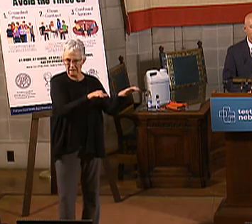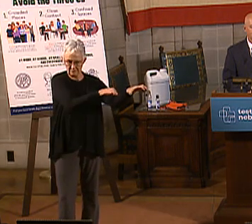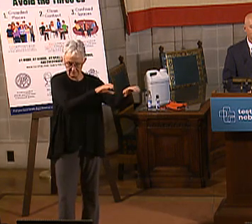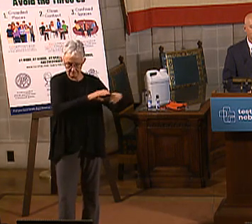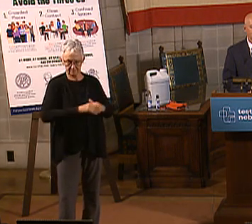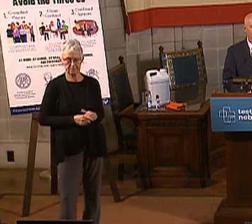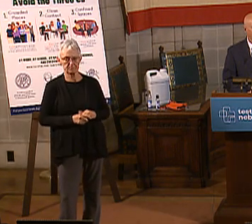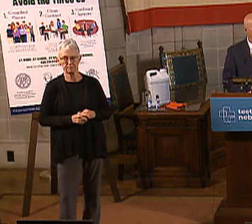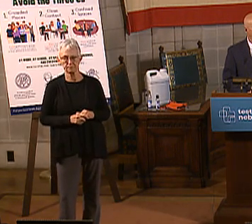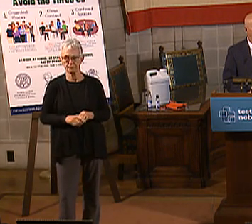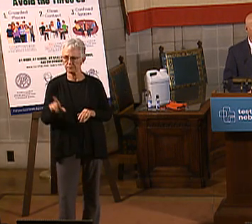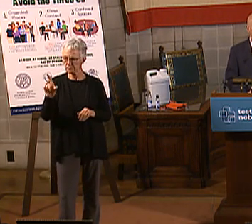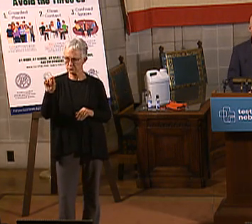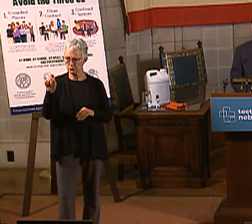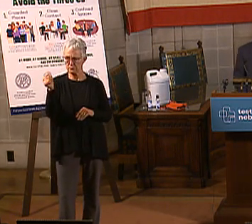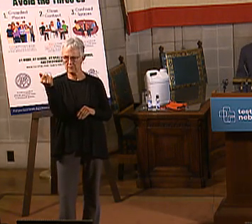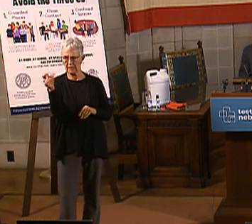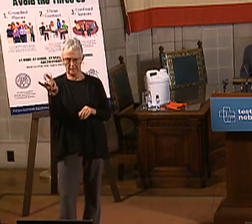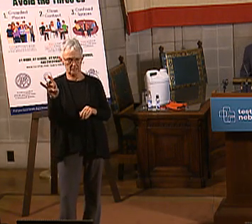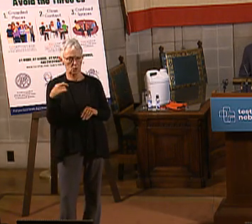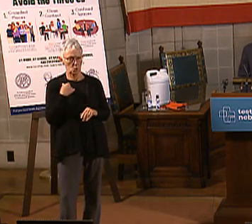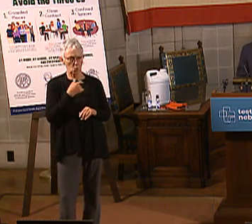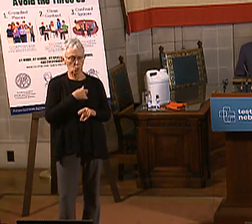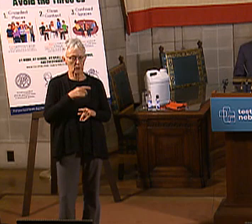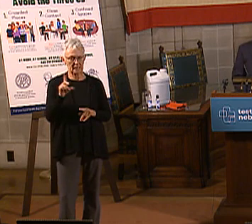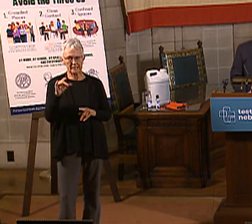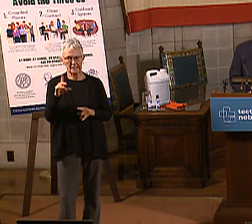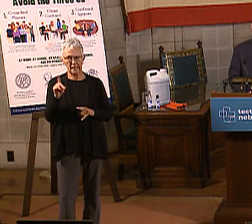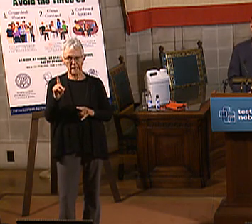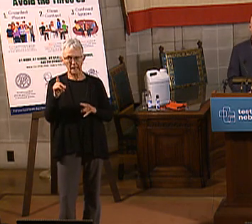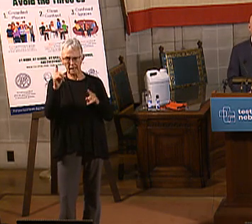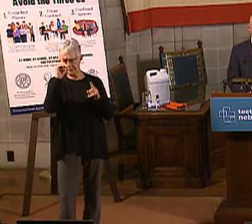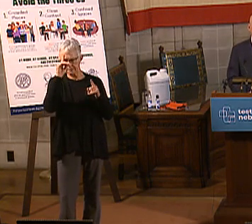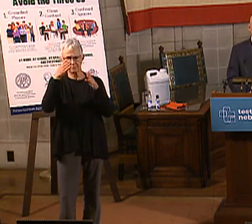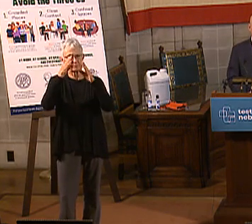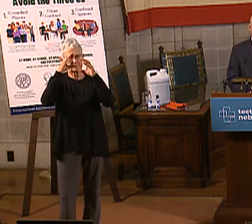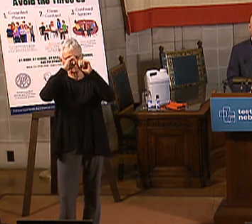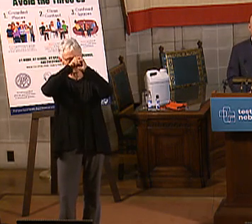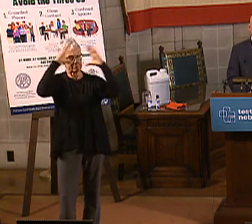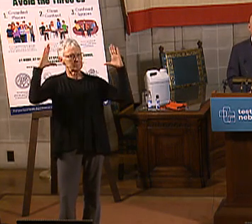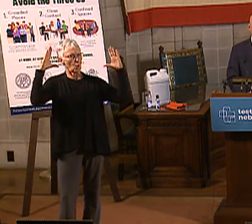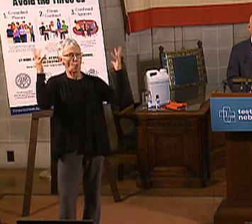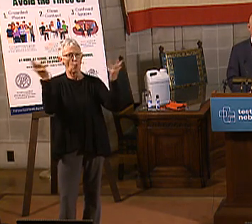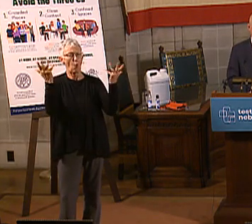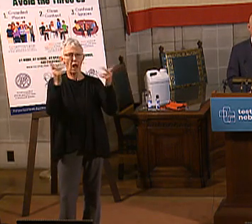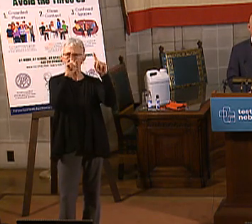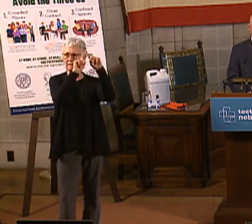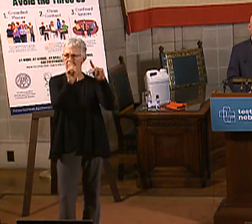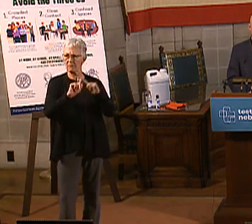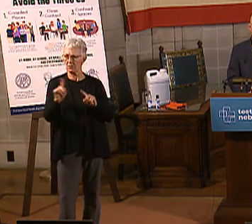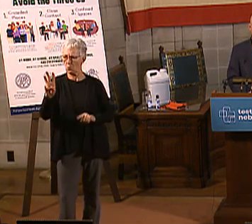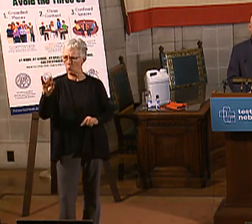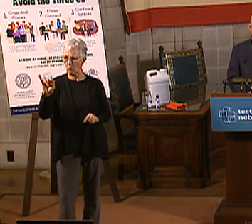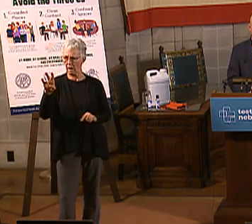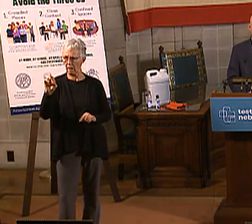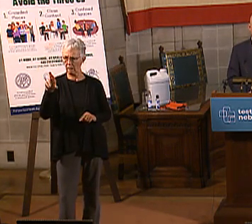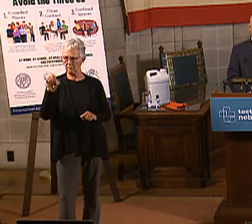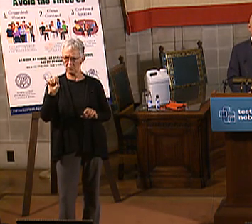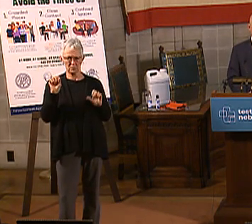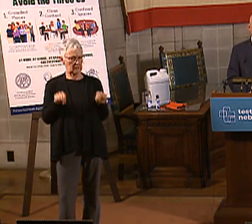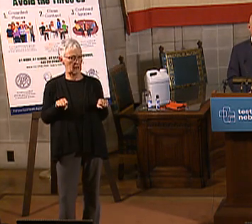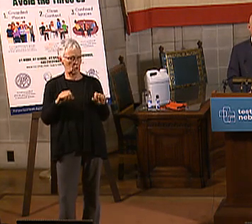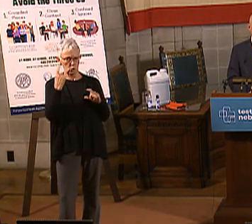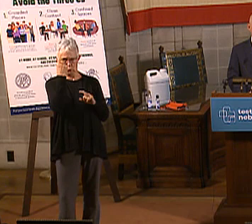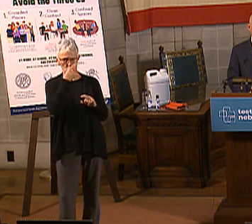a broad vision for what these sorts of waivers might look like, recognizing that there's no one-size-fits-all for